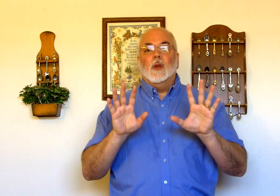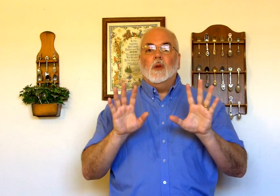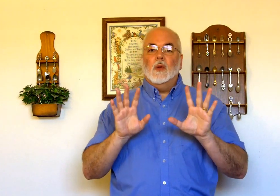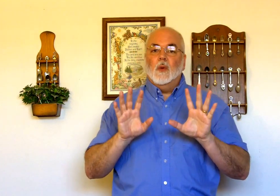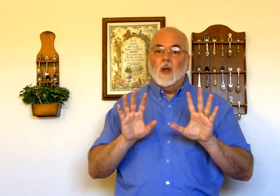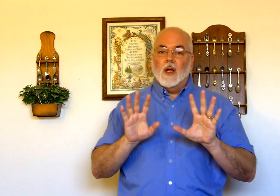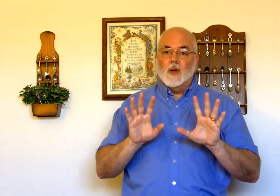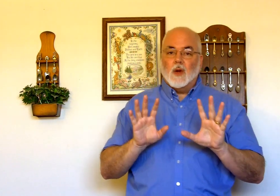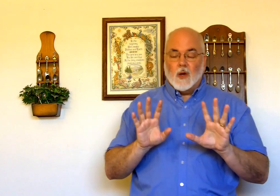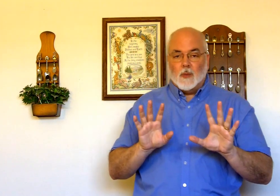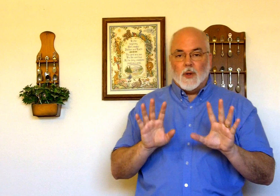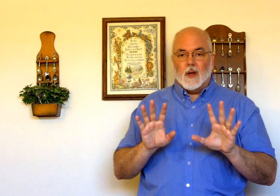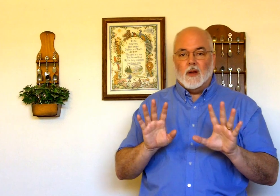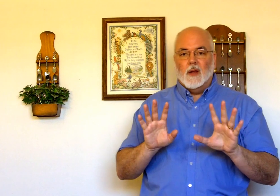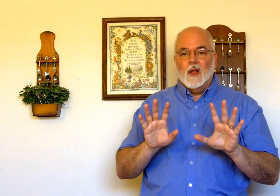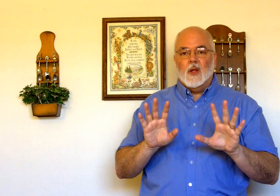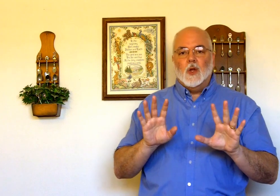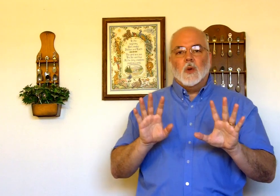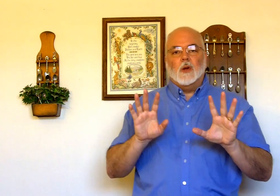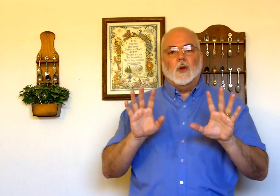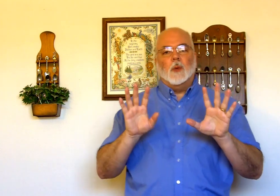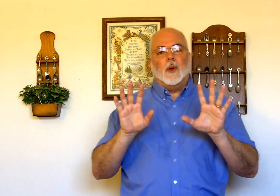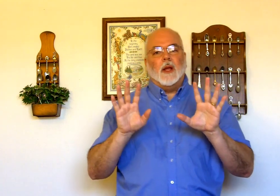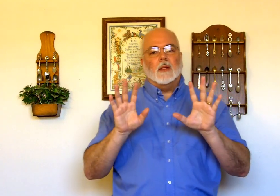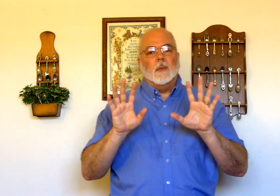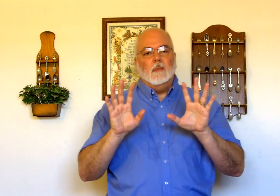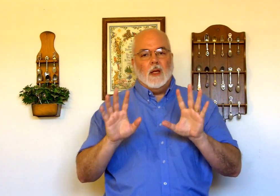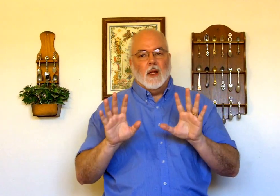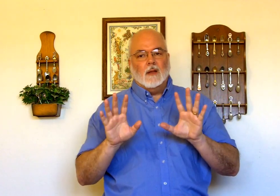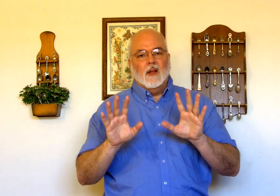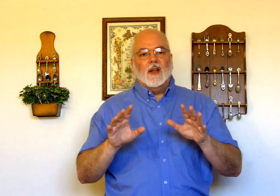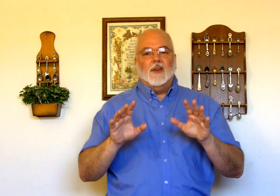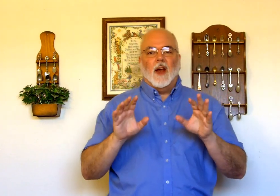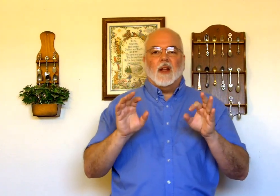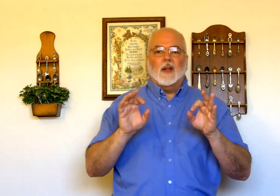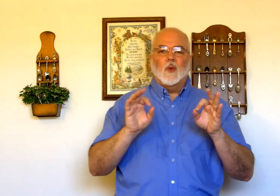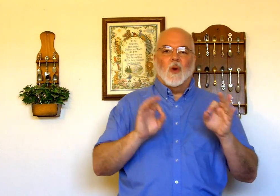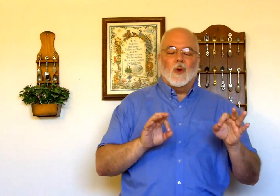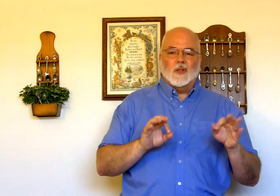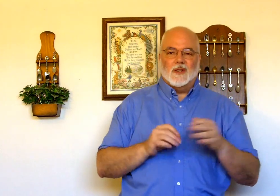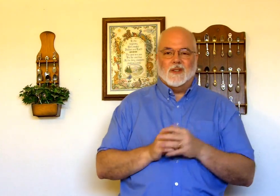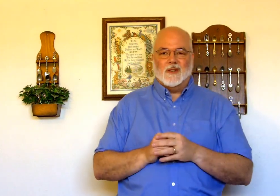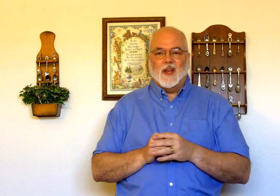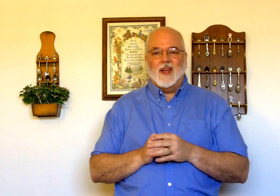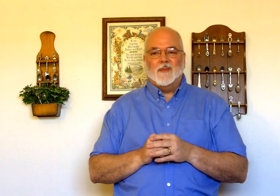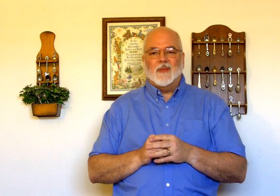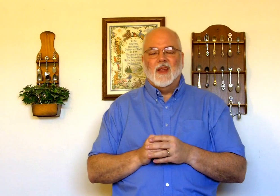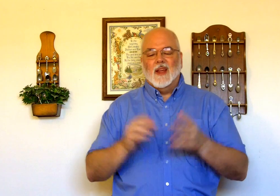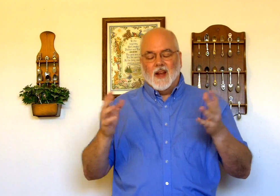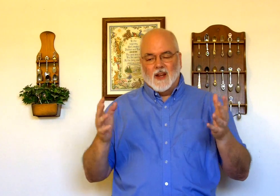you interpret it you will interpret its meaning not its words okay and i